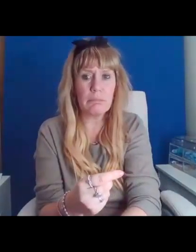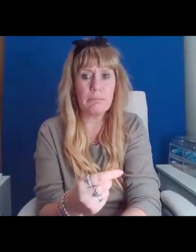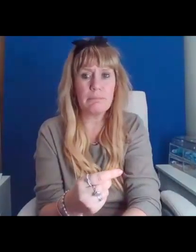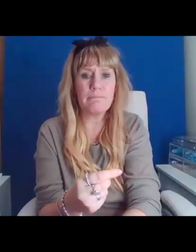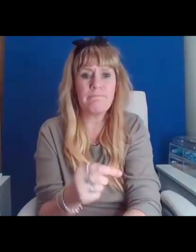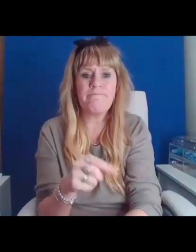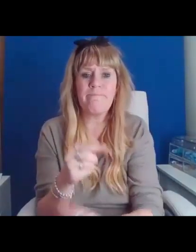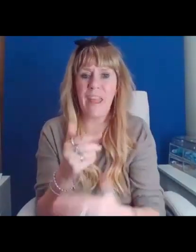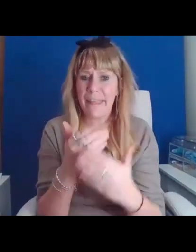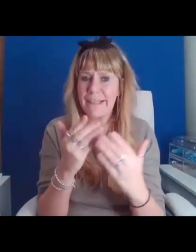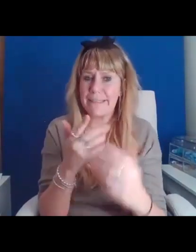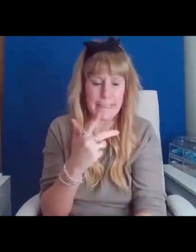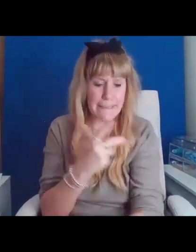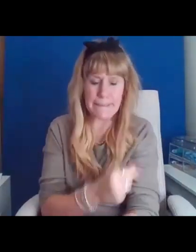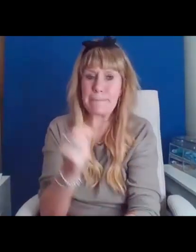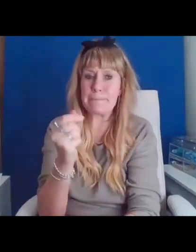days.